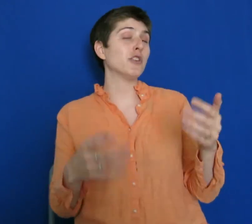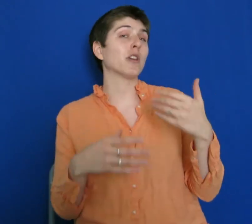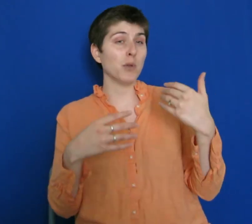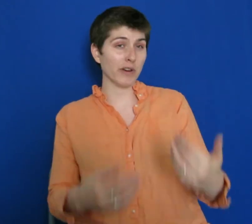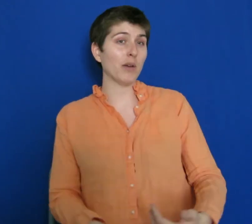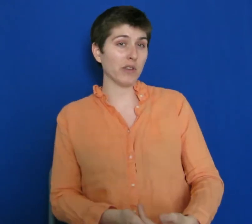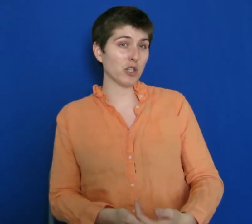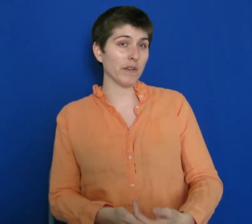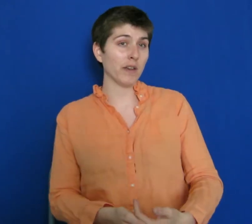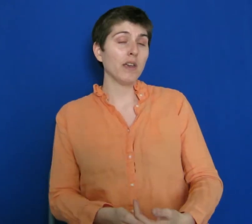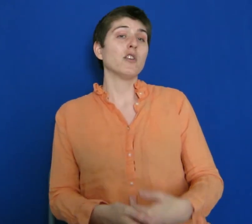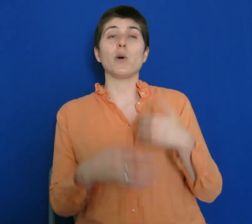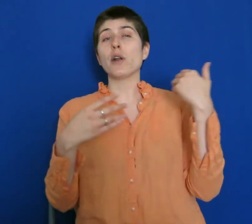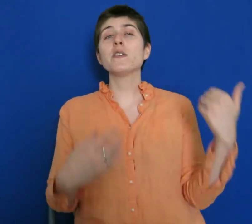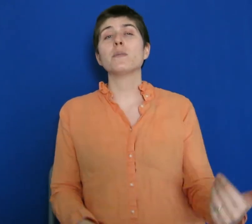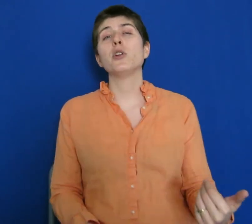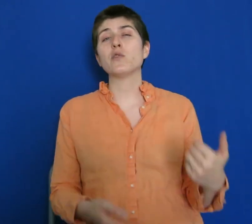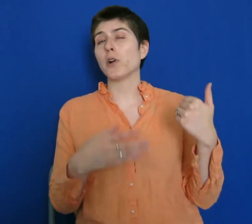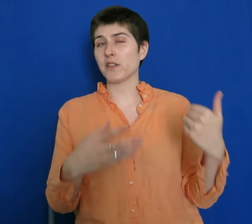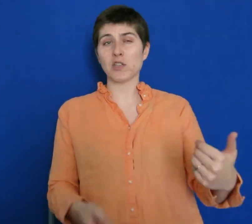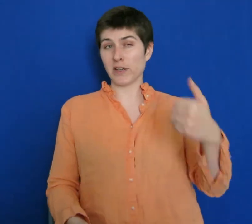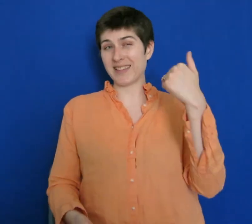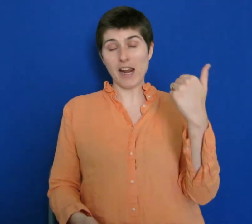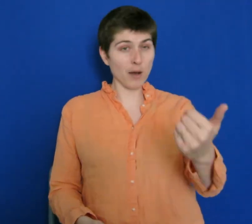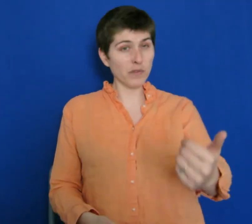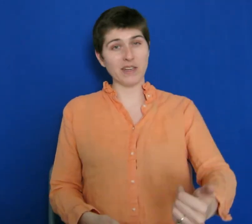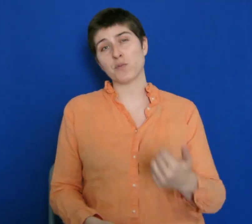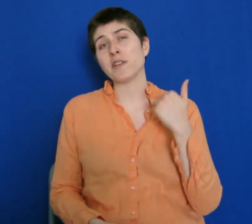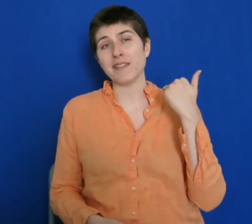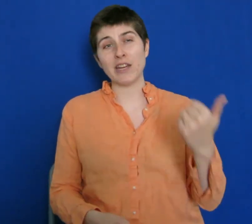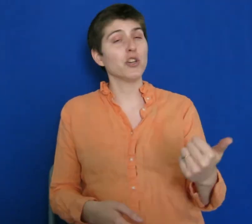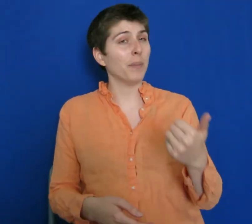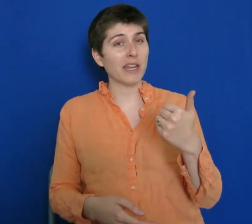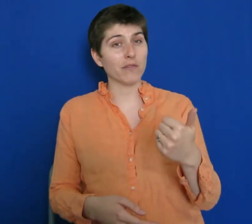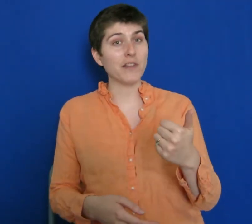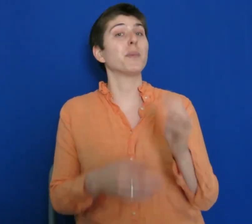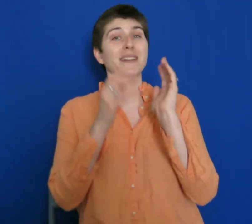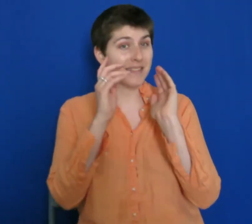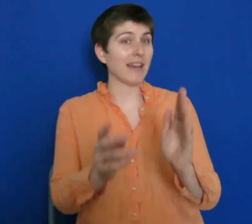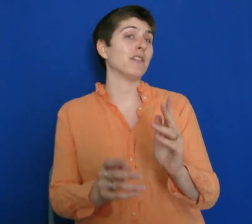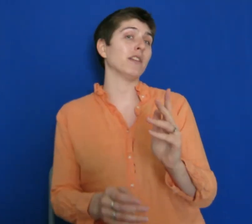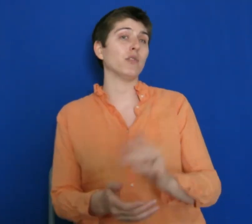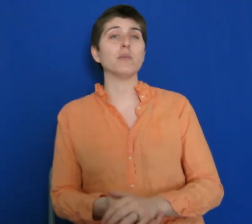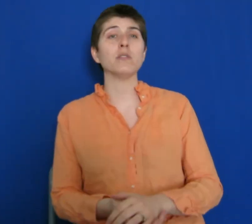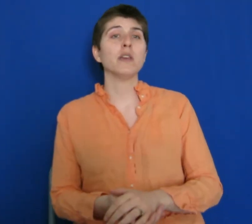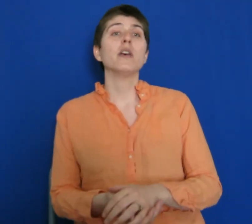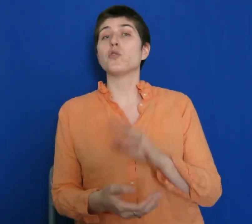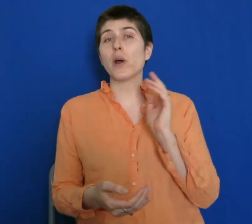and communicate with each other. So a lot of these communities weren't necessarily set up with the express intention of making friends, but it is definitely doable. So try